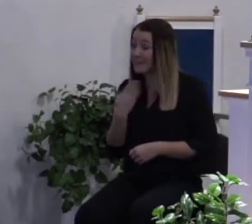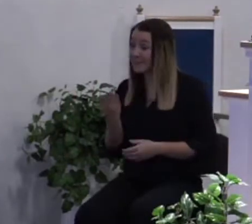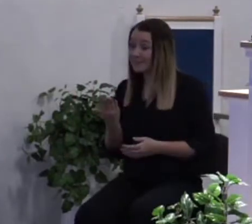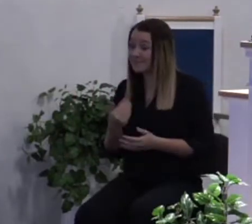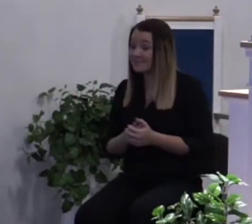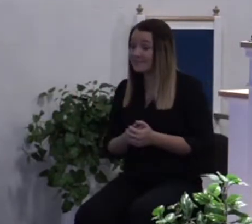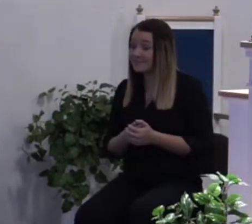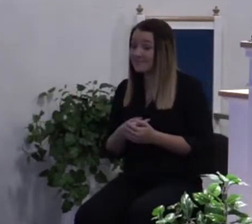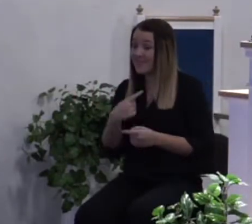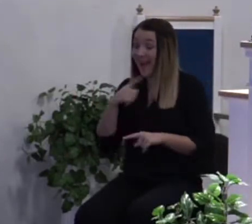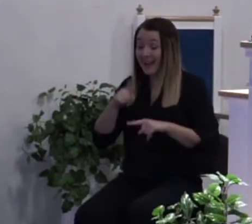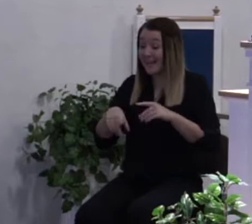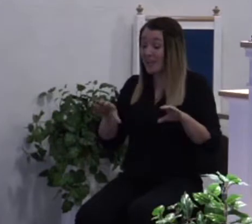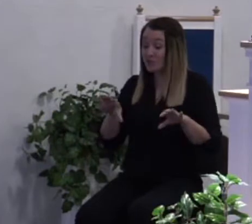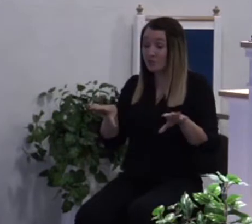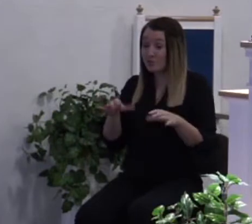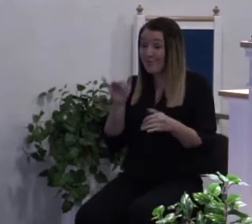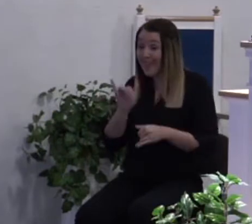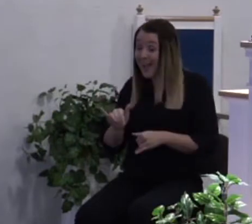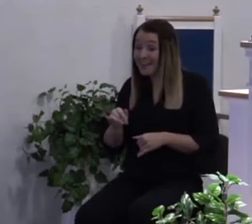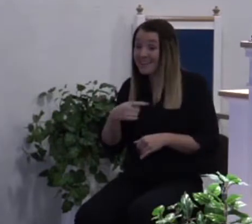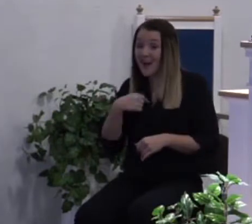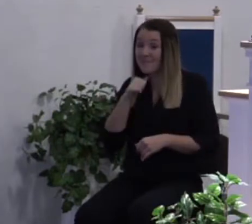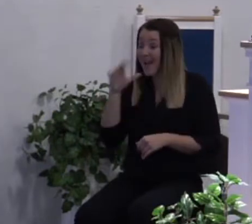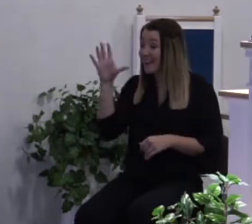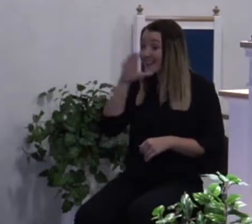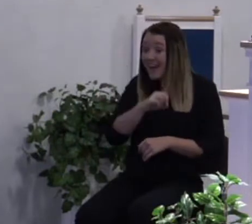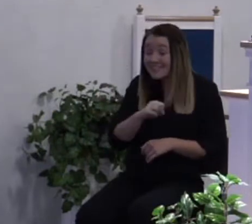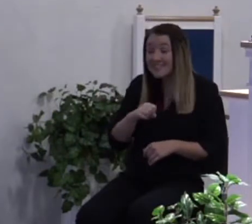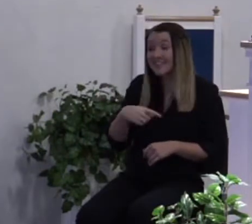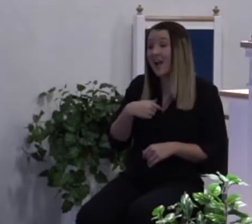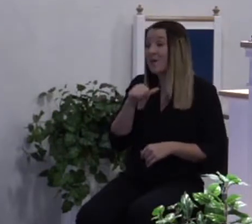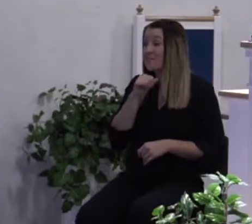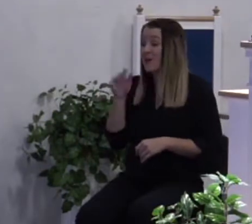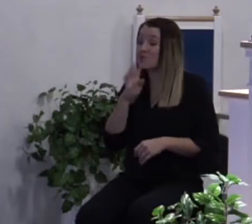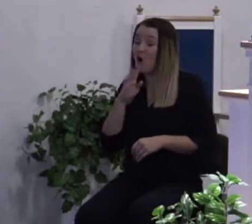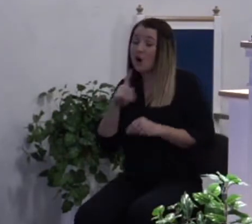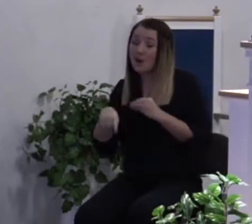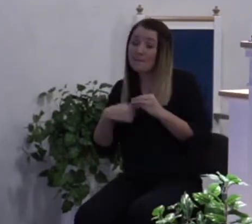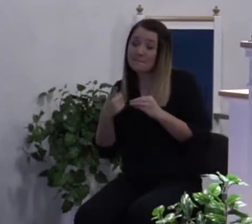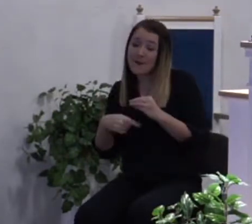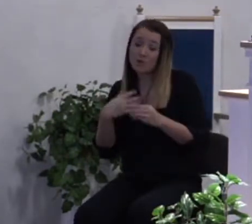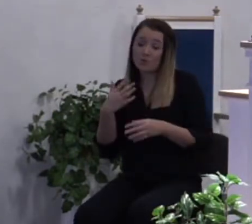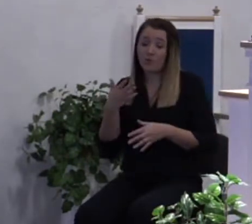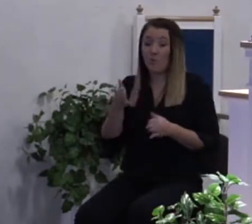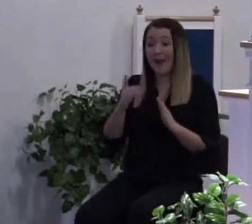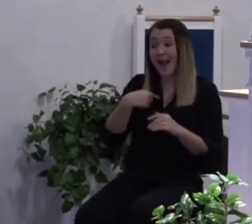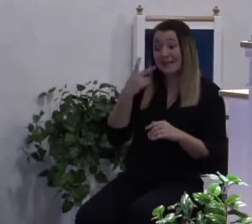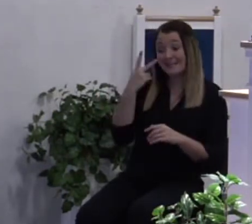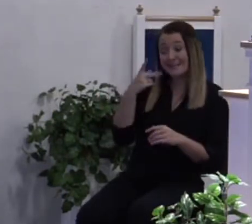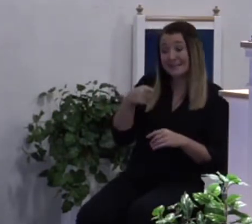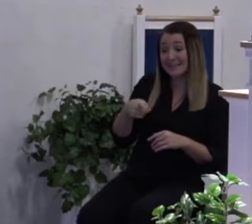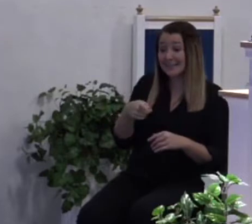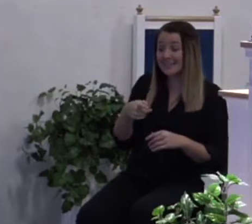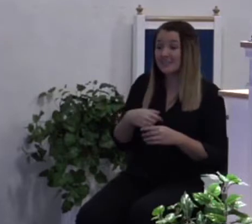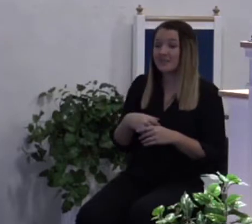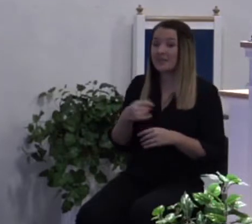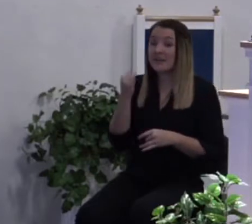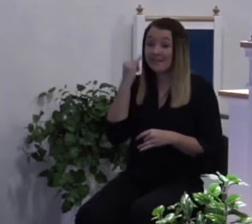I can't do that. I'm not guessing. I'm not talking about well the way I see it is or if it were me